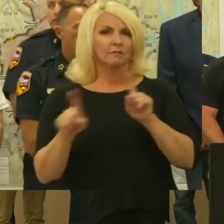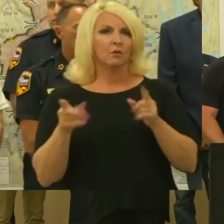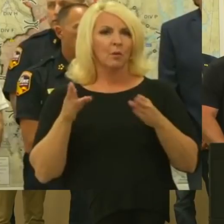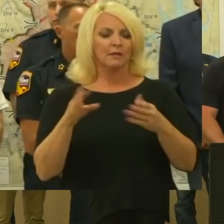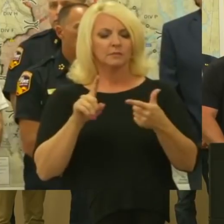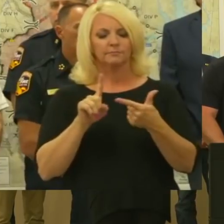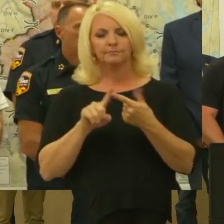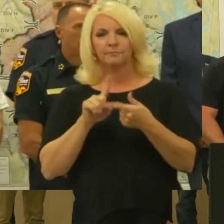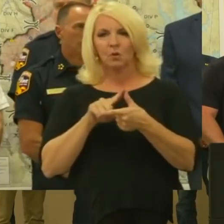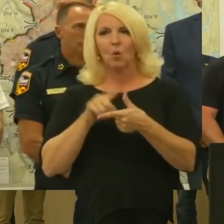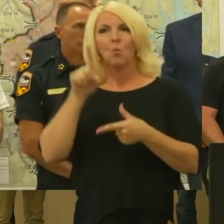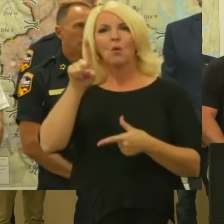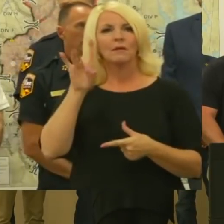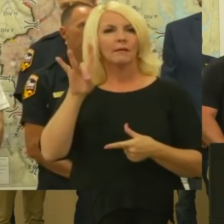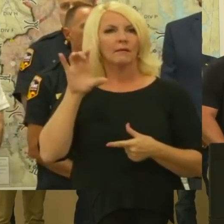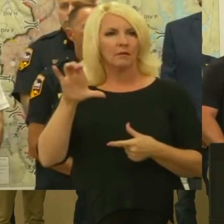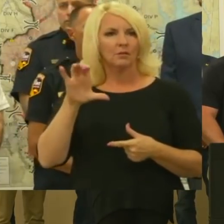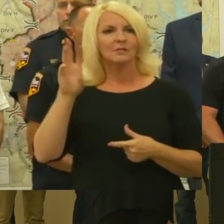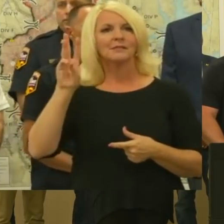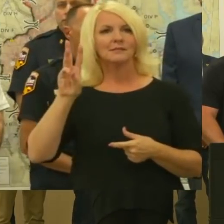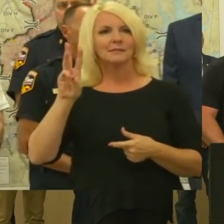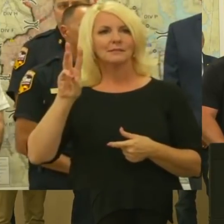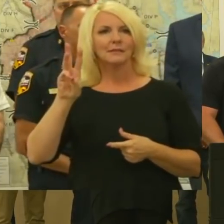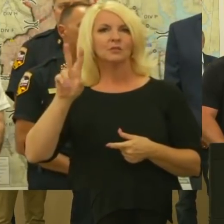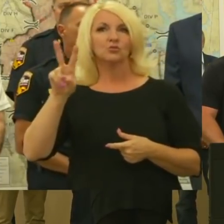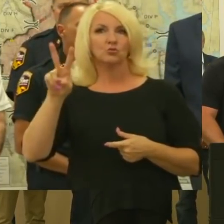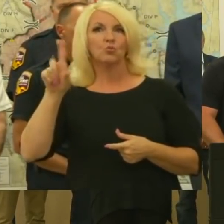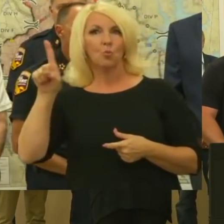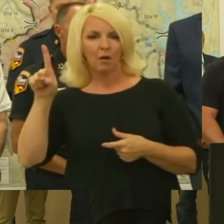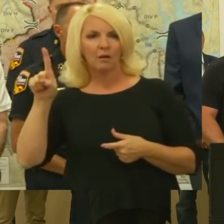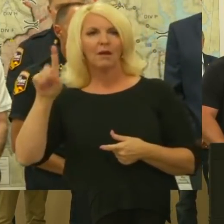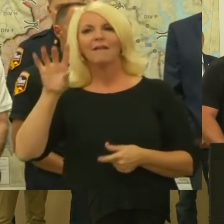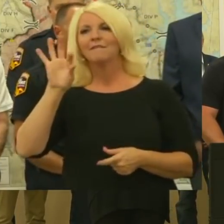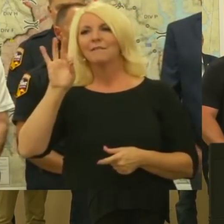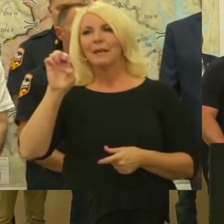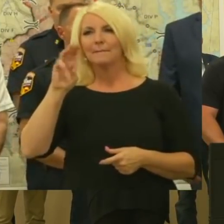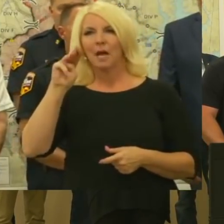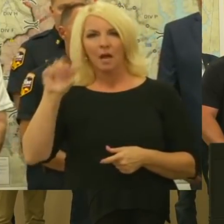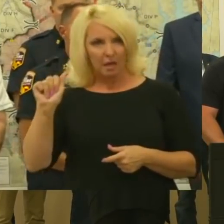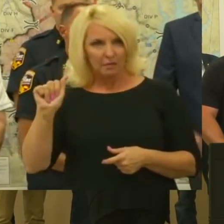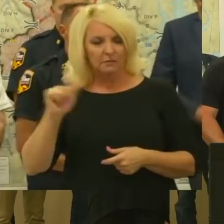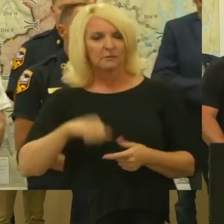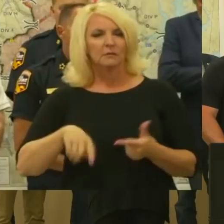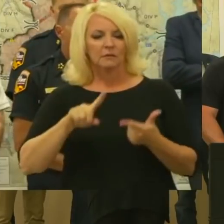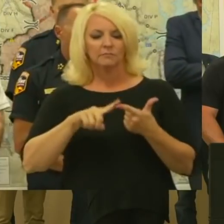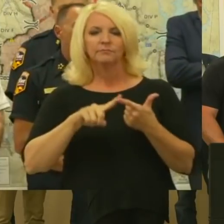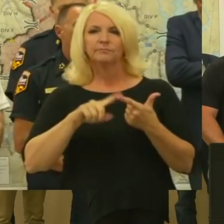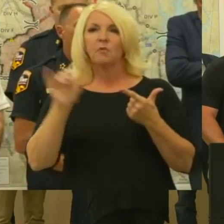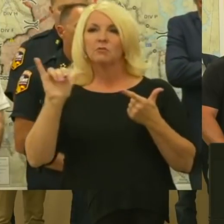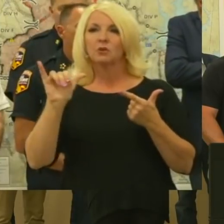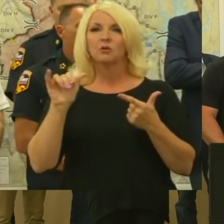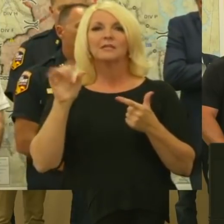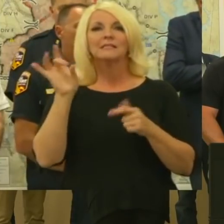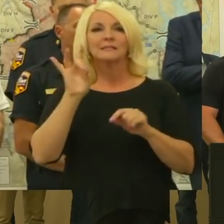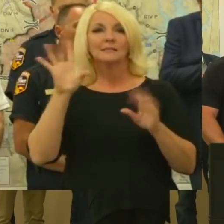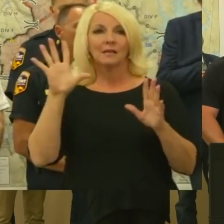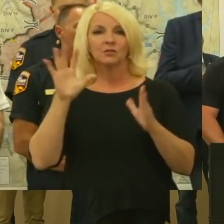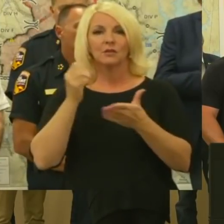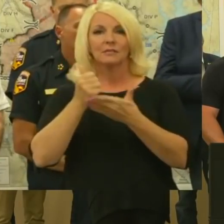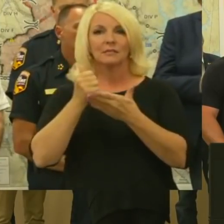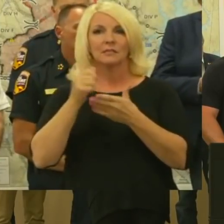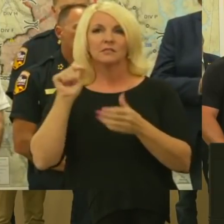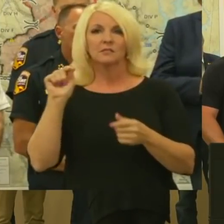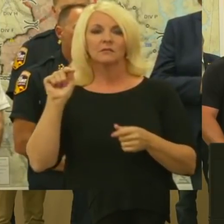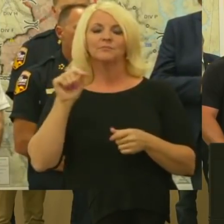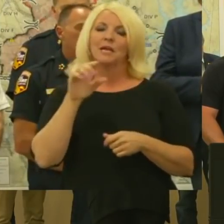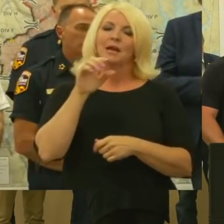-800-621-FEMA. That's 1-800-621-3362. You can also go to disasterassistance.gov. I